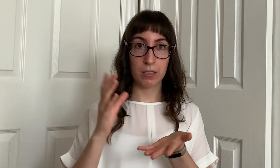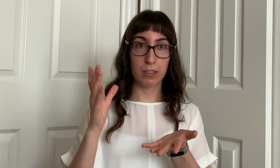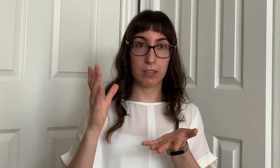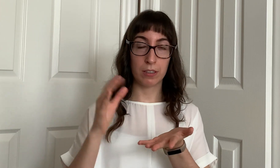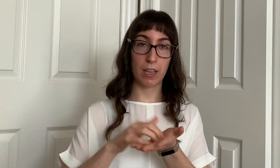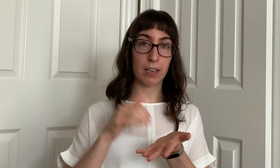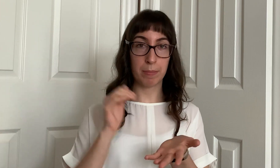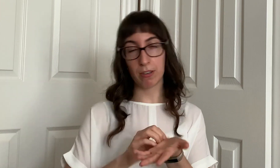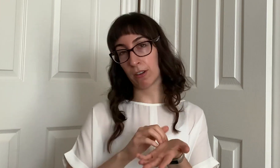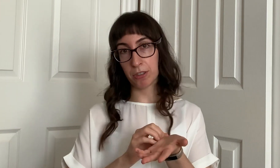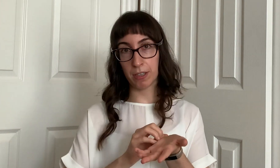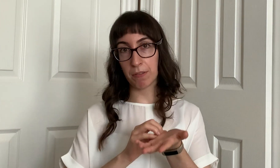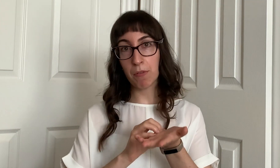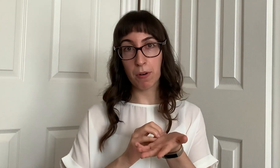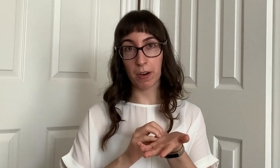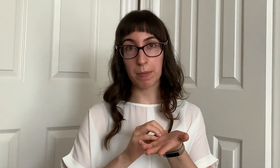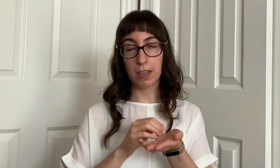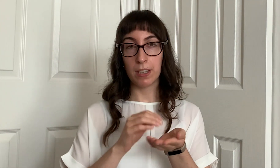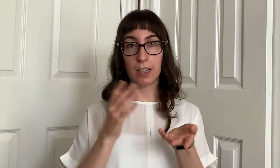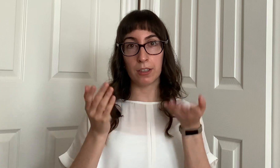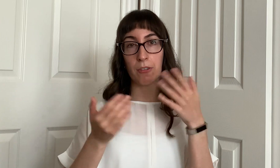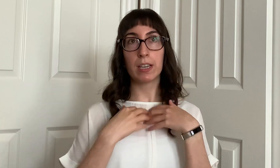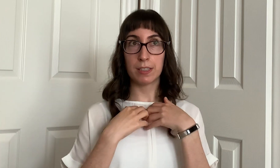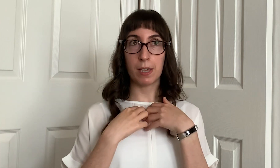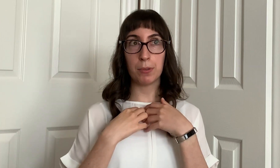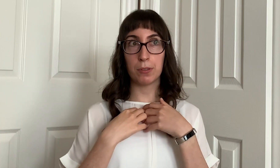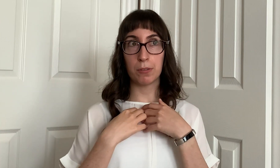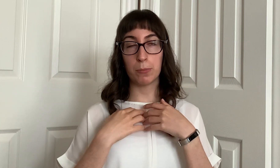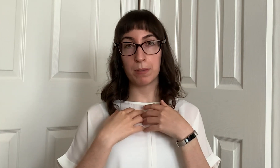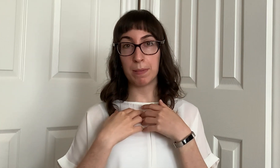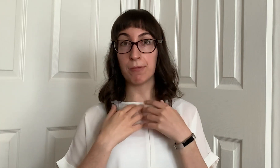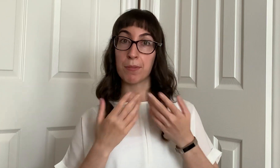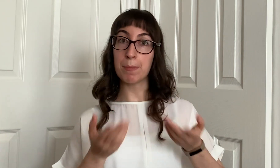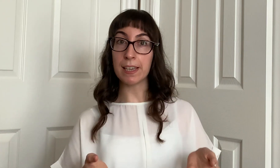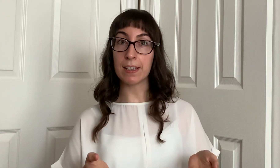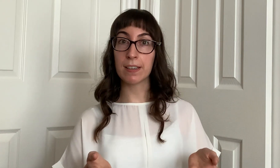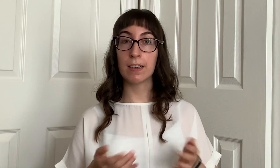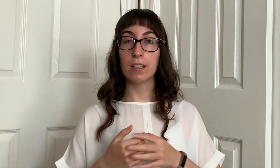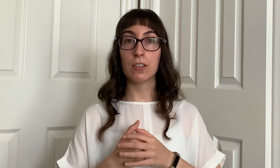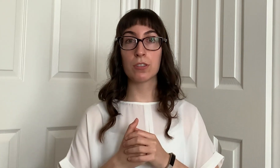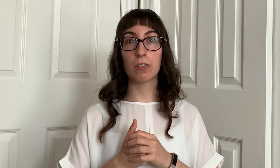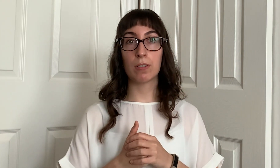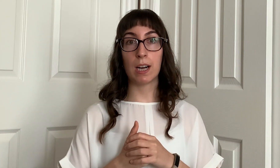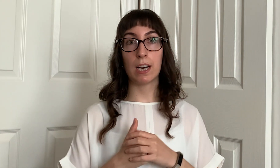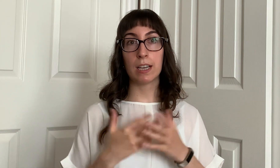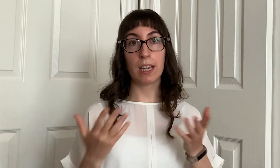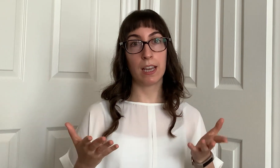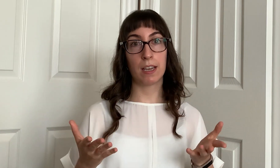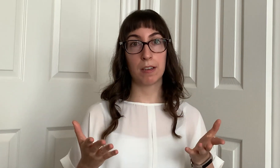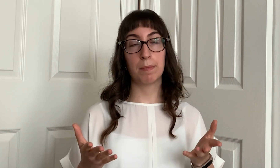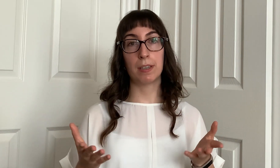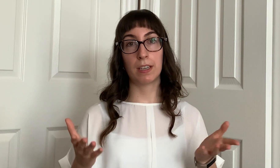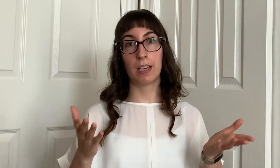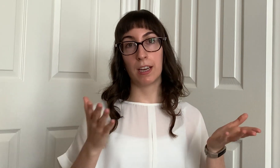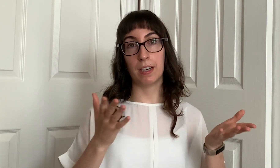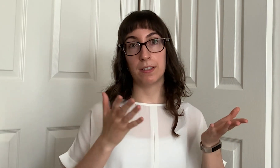that could be your alternate form and a great example would be for me so i am a